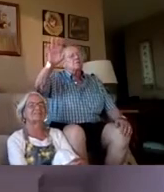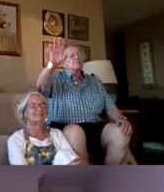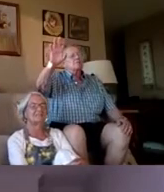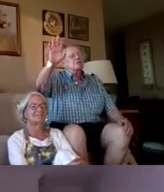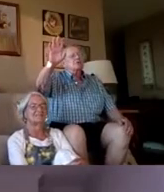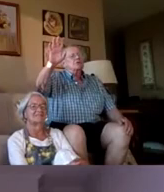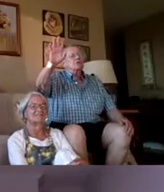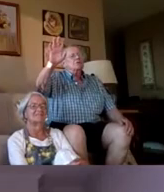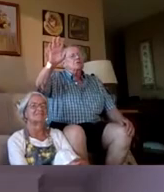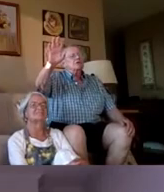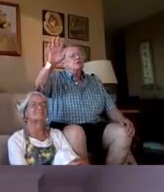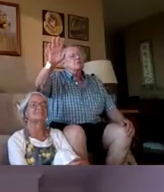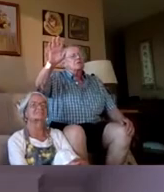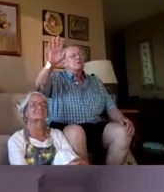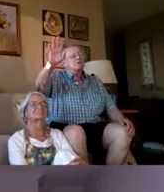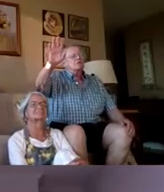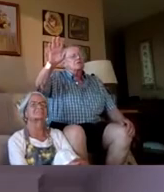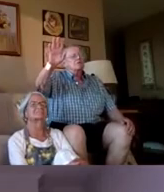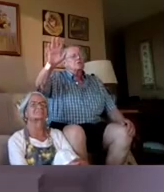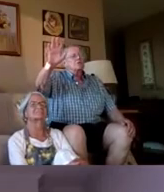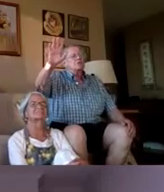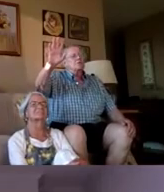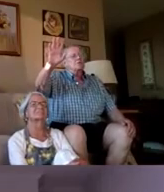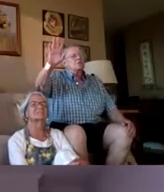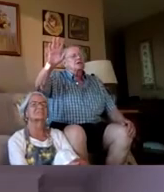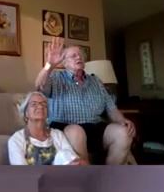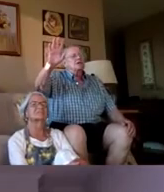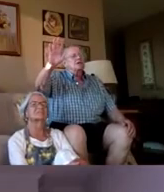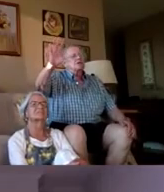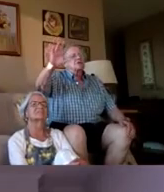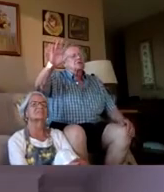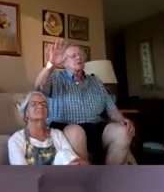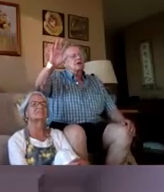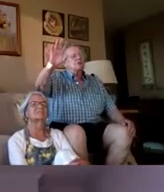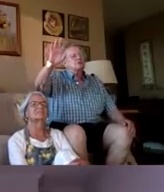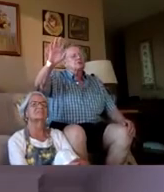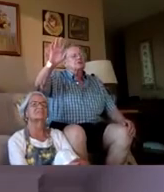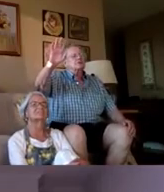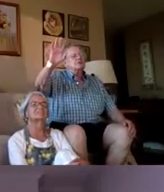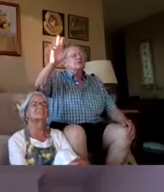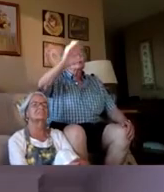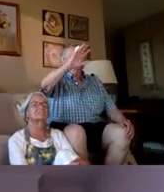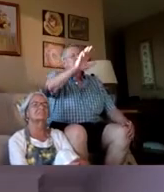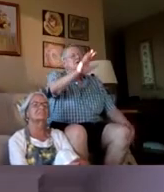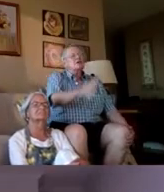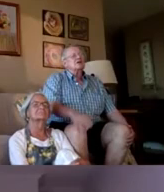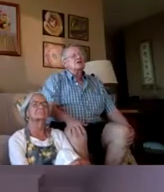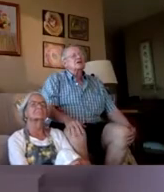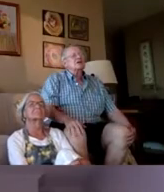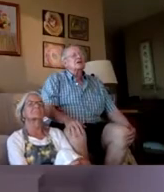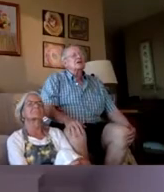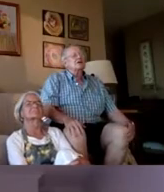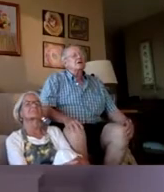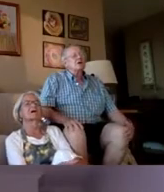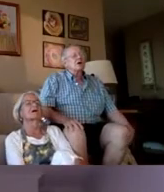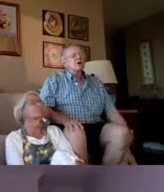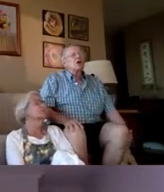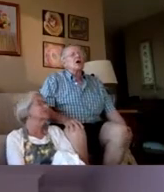uh review poetry review harbor i think harbor